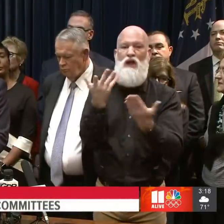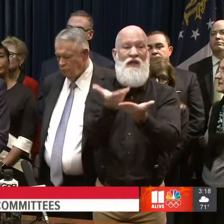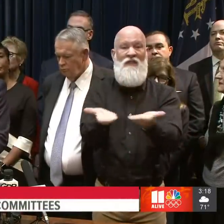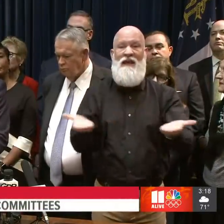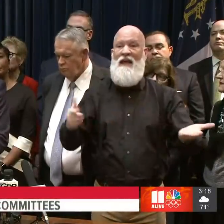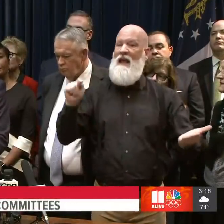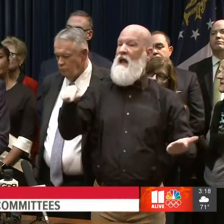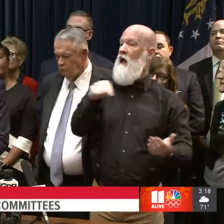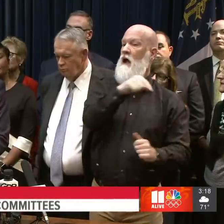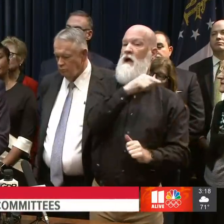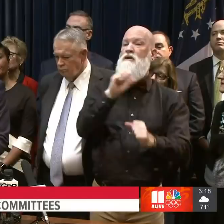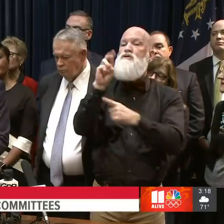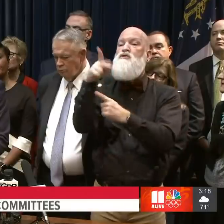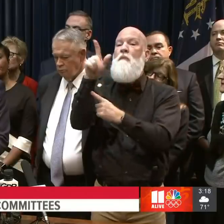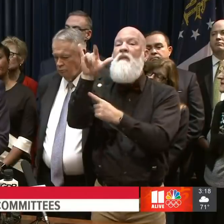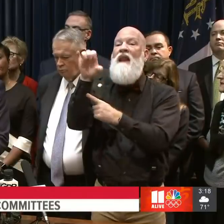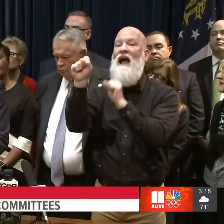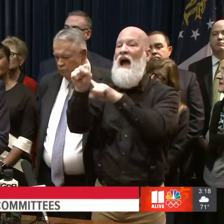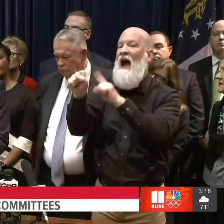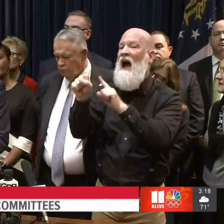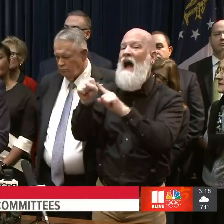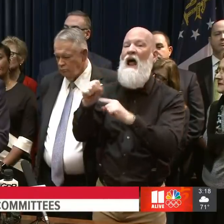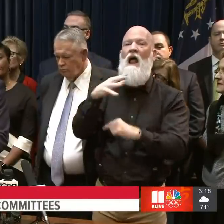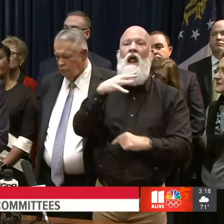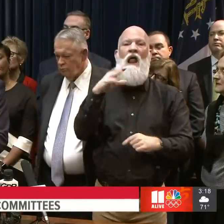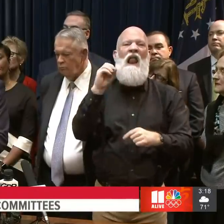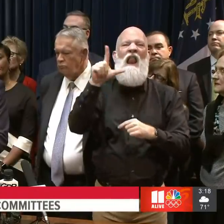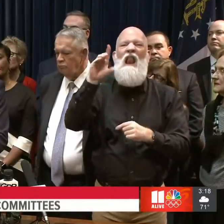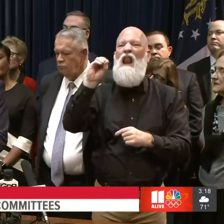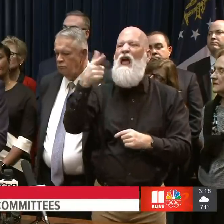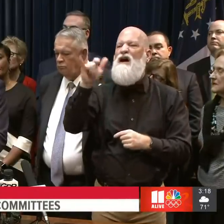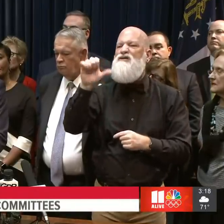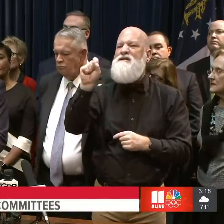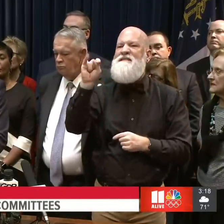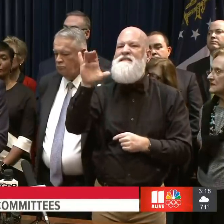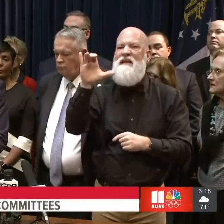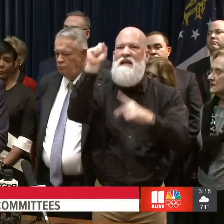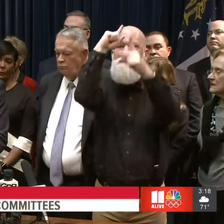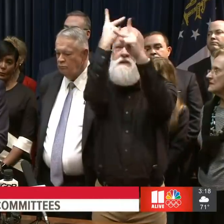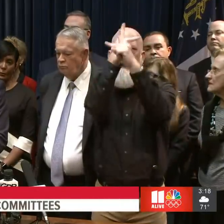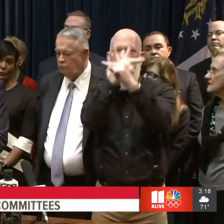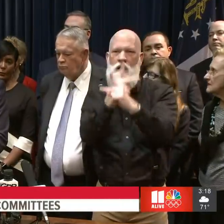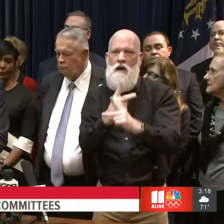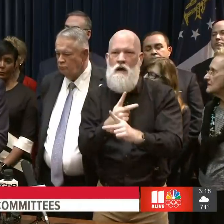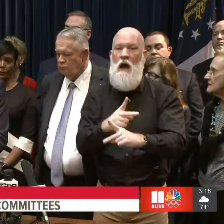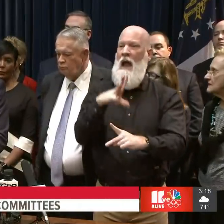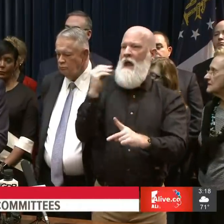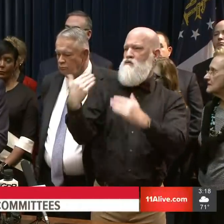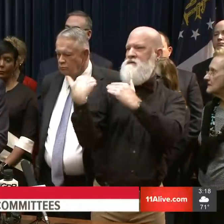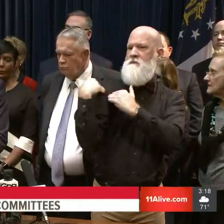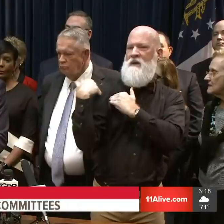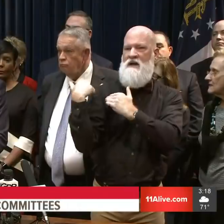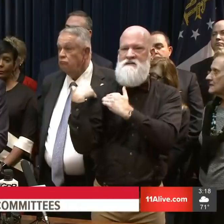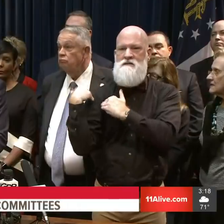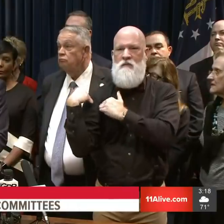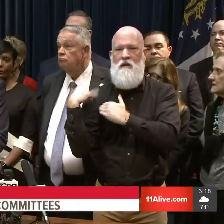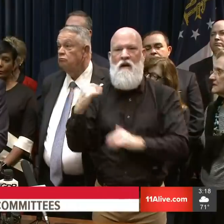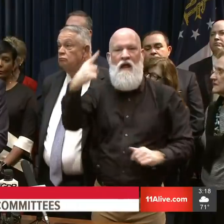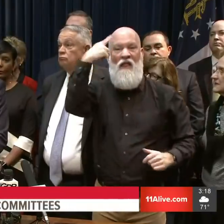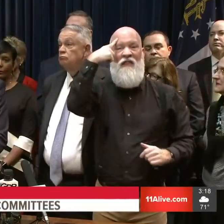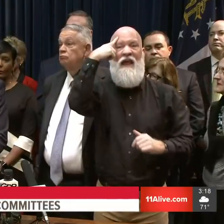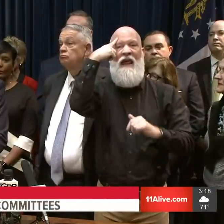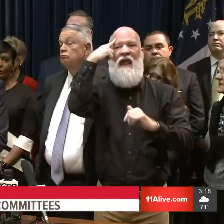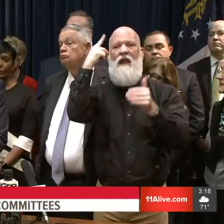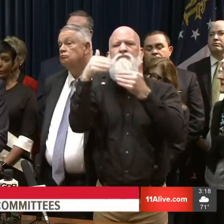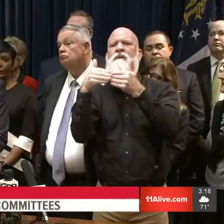all logistical needs that we may have. Their job is to continue thinking ahead, as we have all been doing for the last